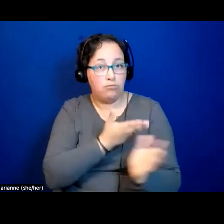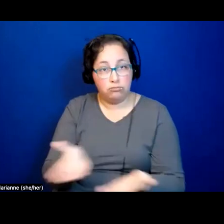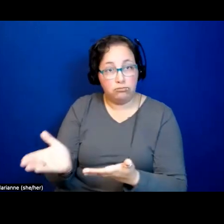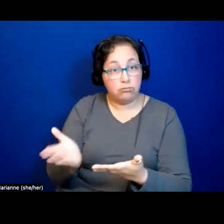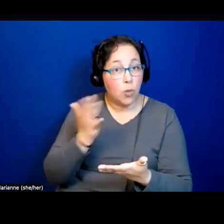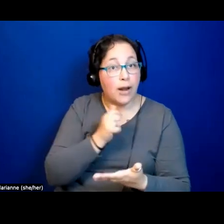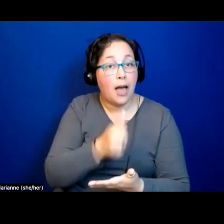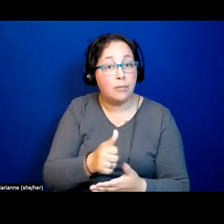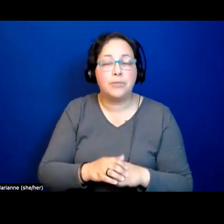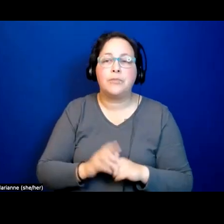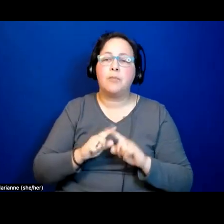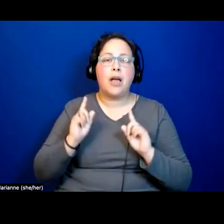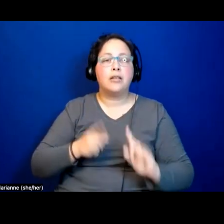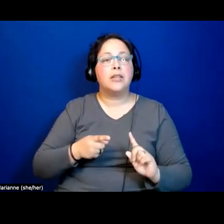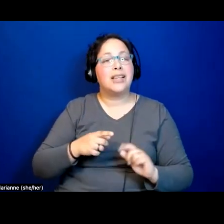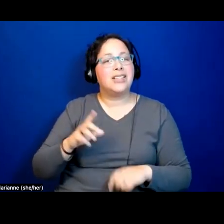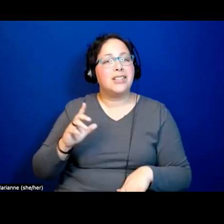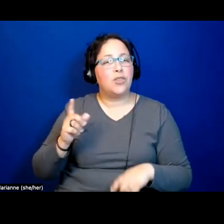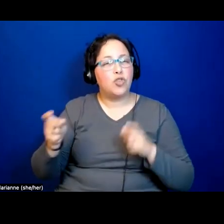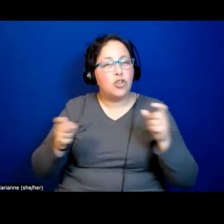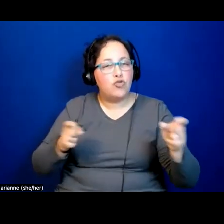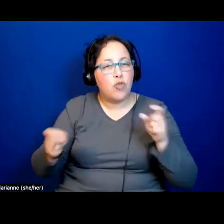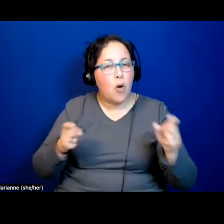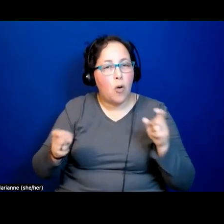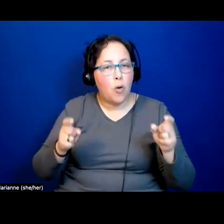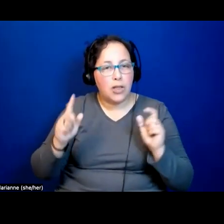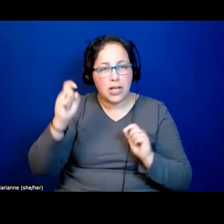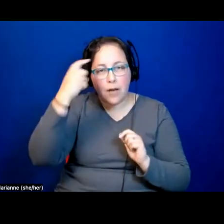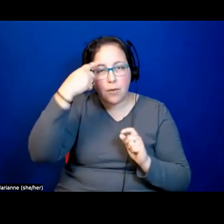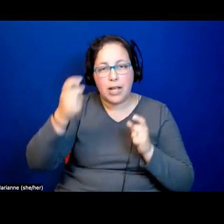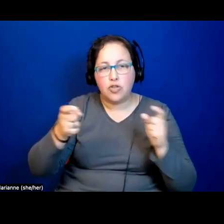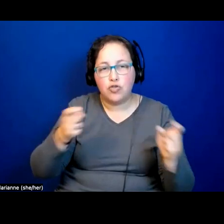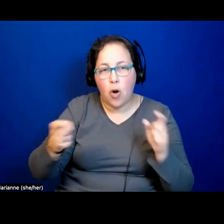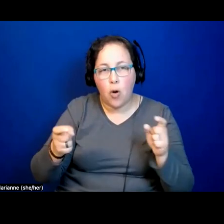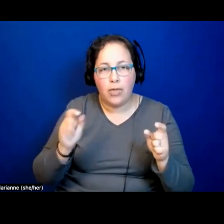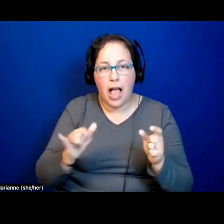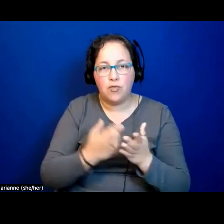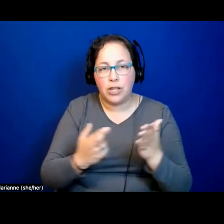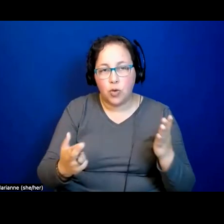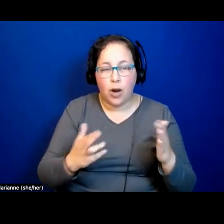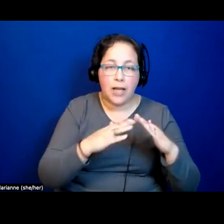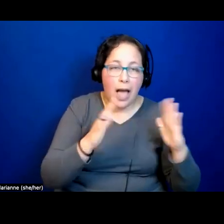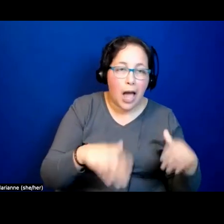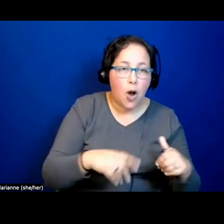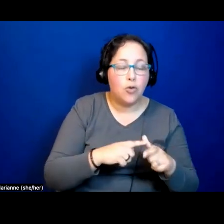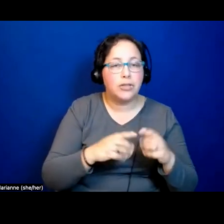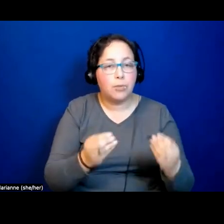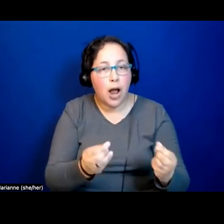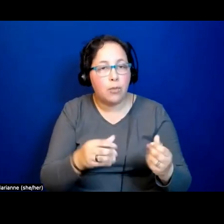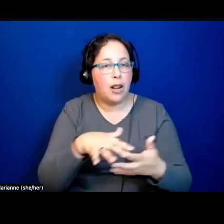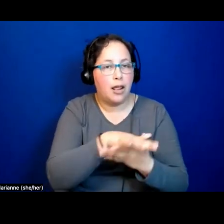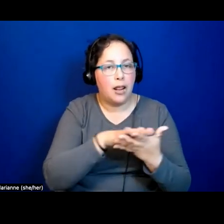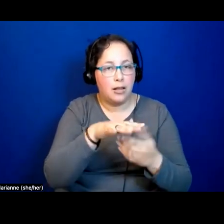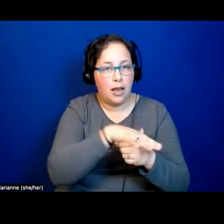control of such resources mean versus the vesting of such things